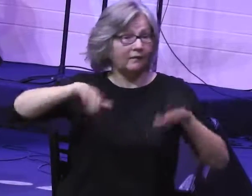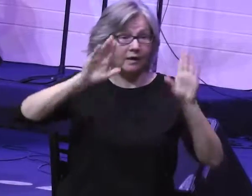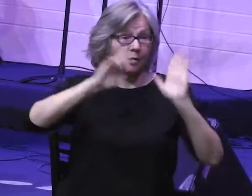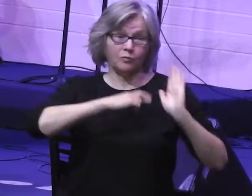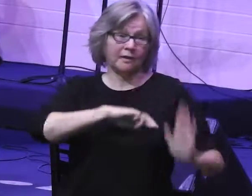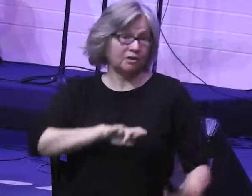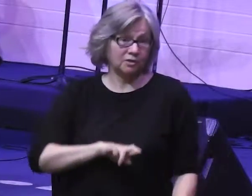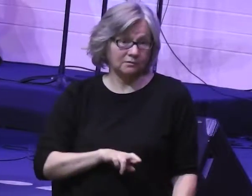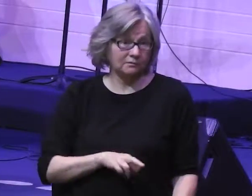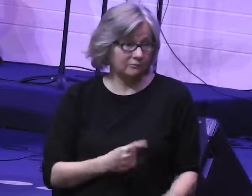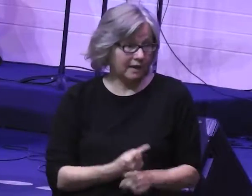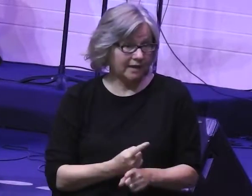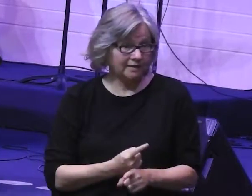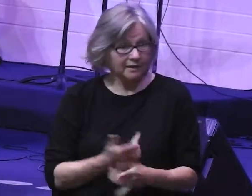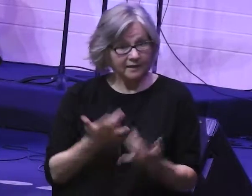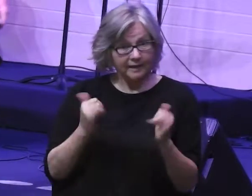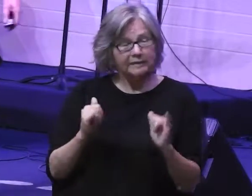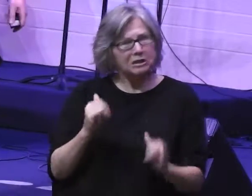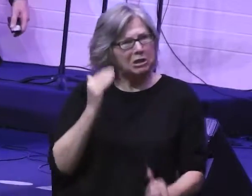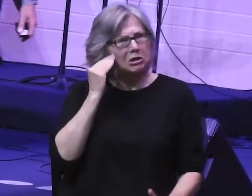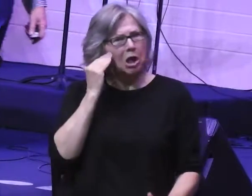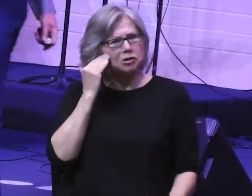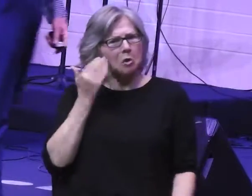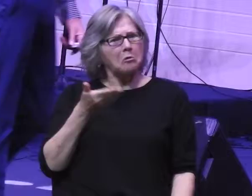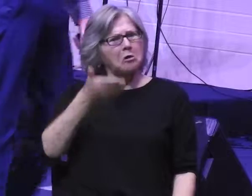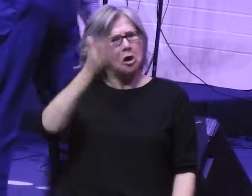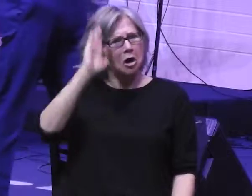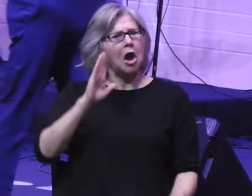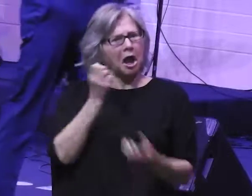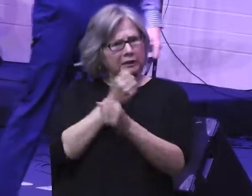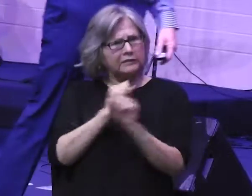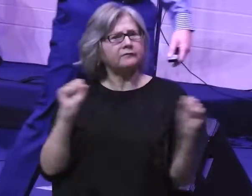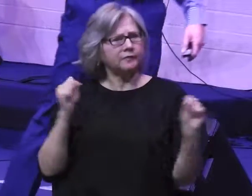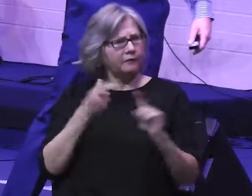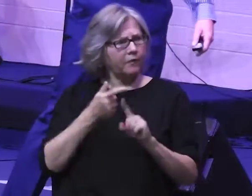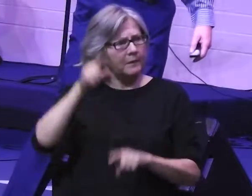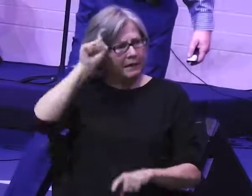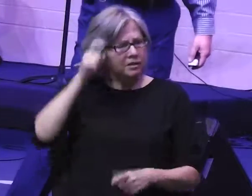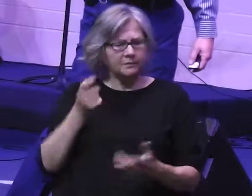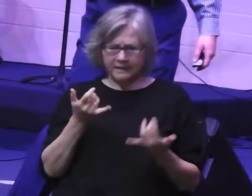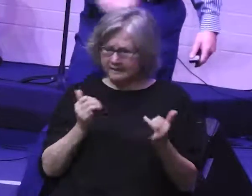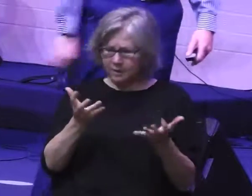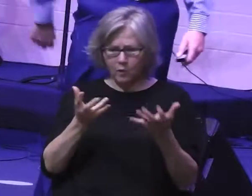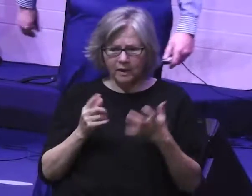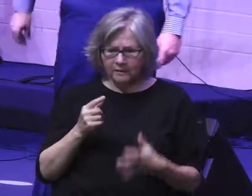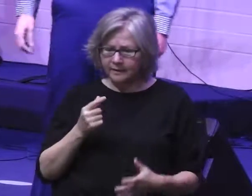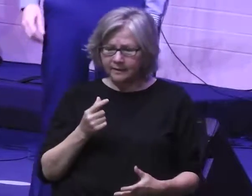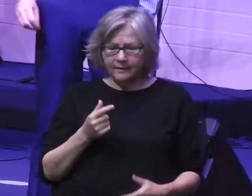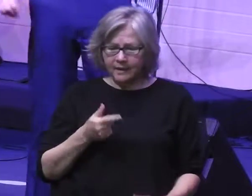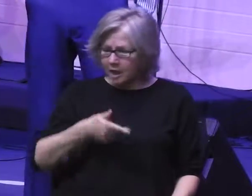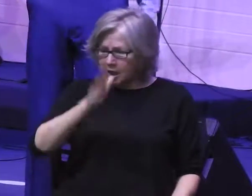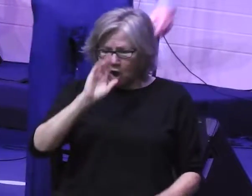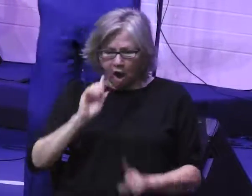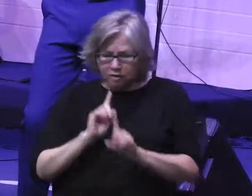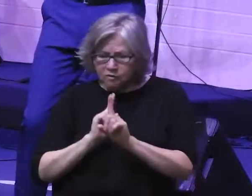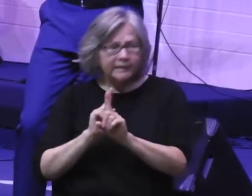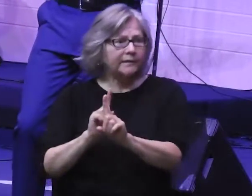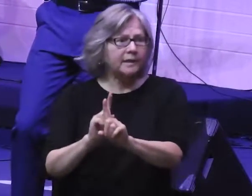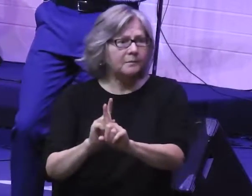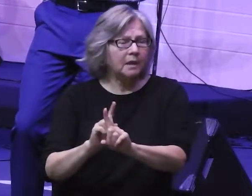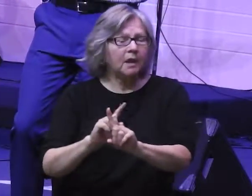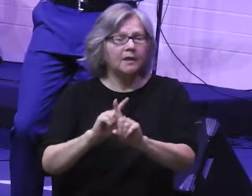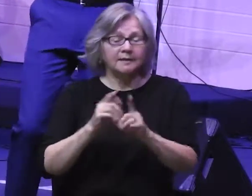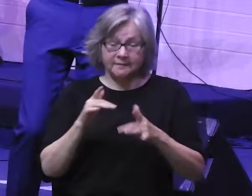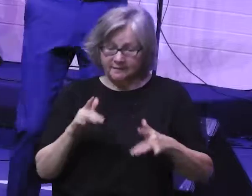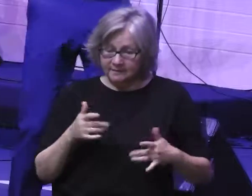religion. Right? They still acknowledge that God delivered them from Egypt. They still want a God who will go before them.